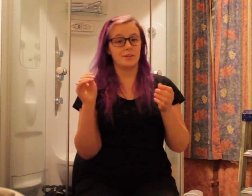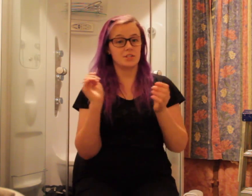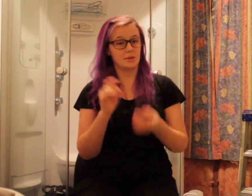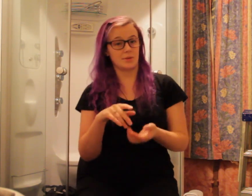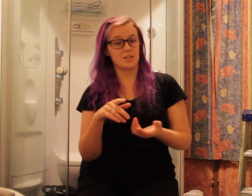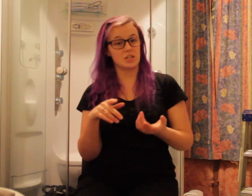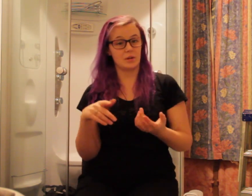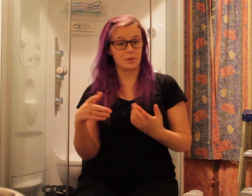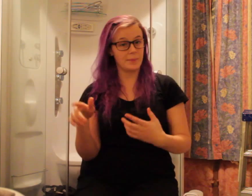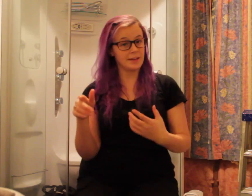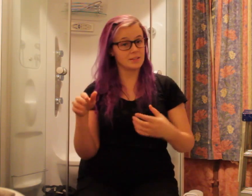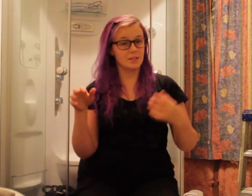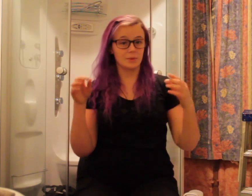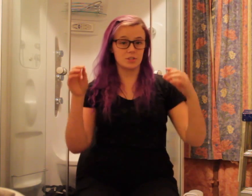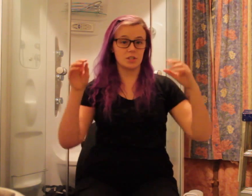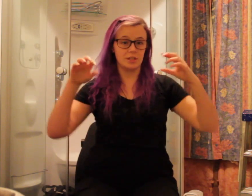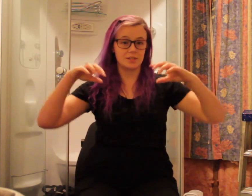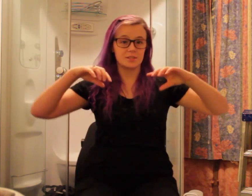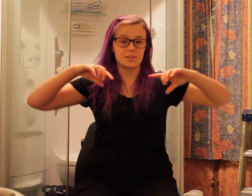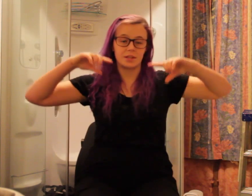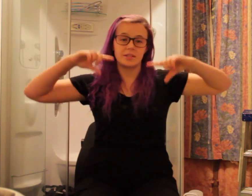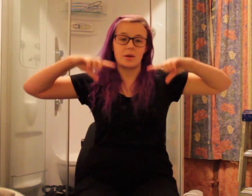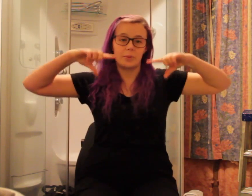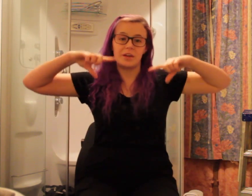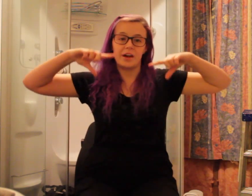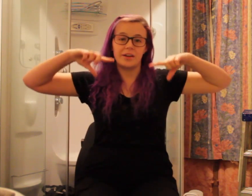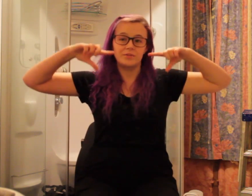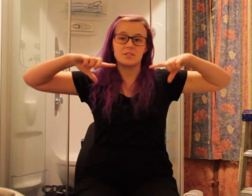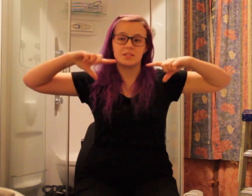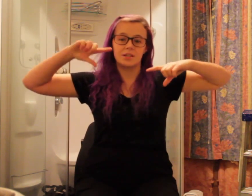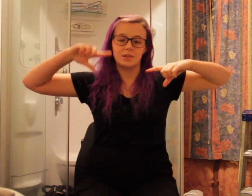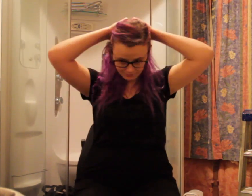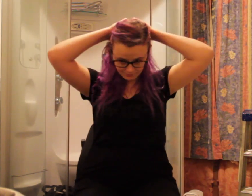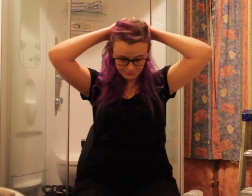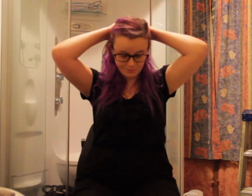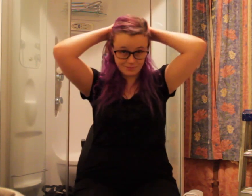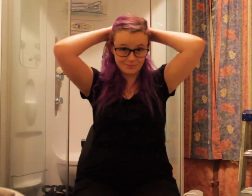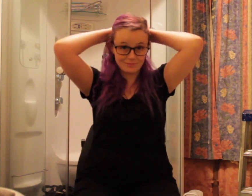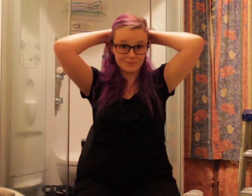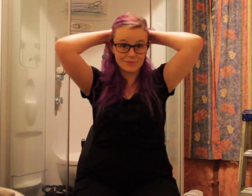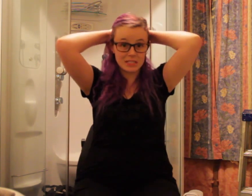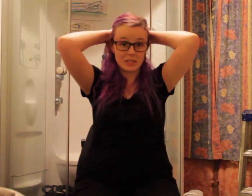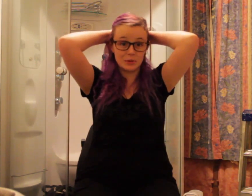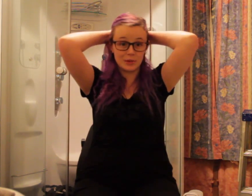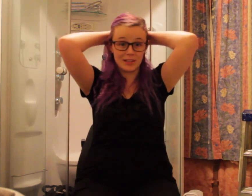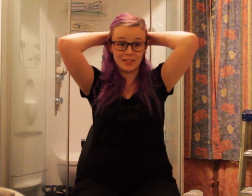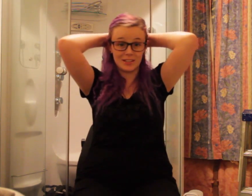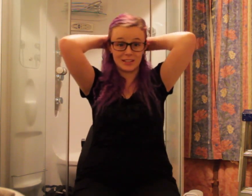the channel that I share with Matt. Which is Sky Tower Beehives. See you in London.